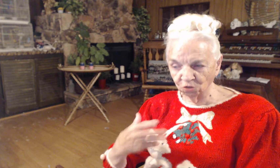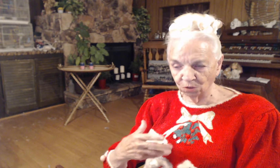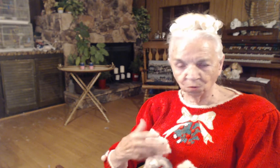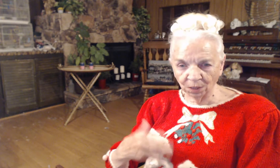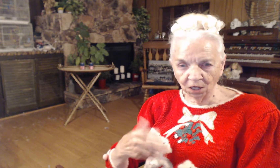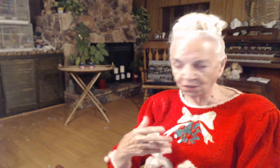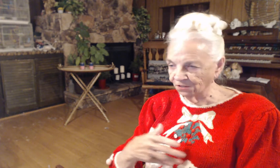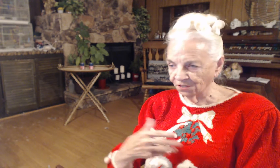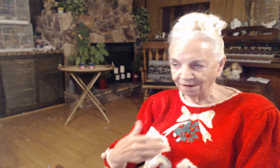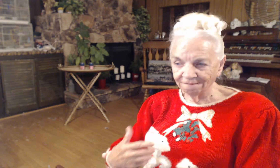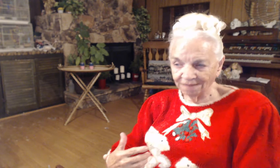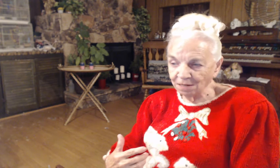We are his family.